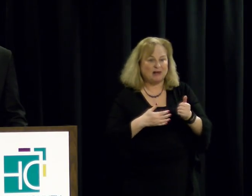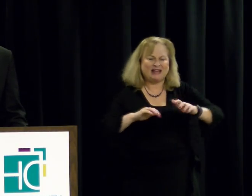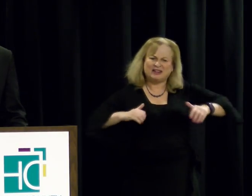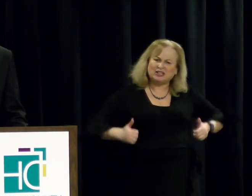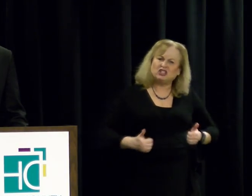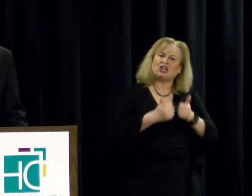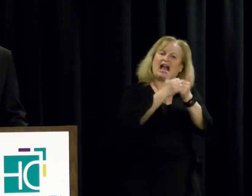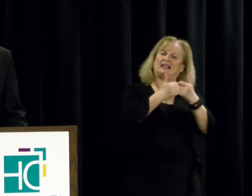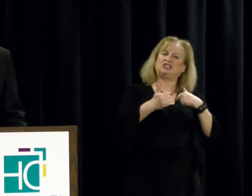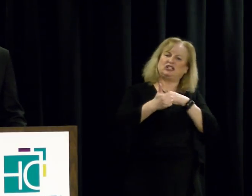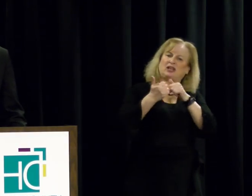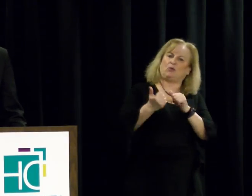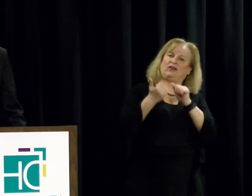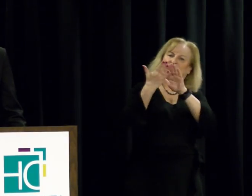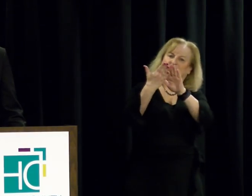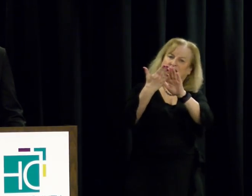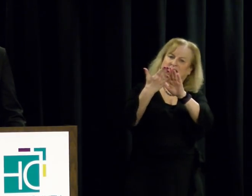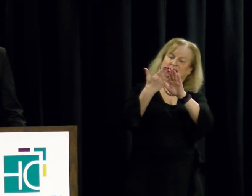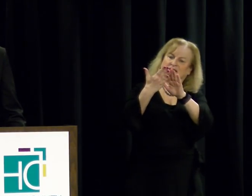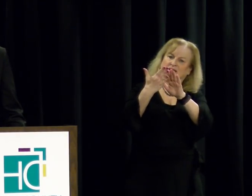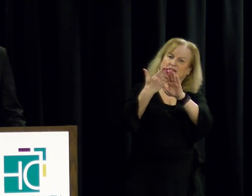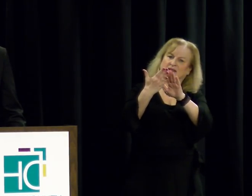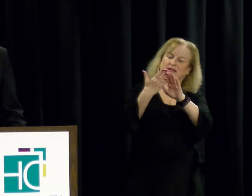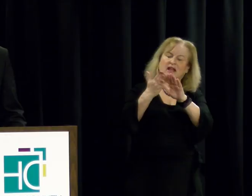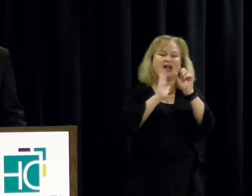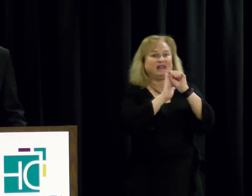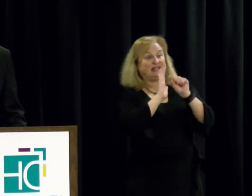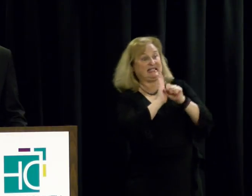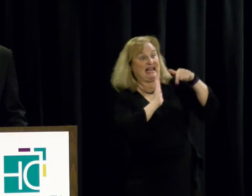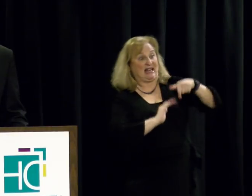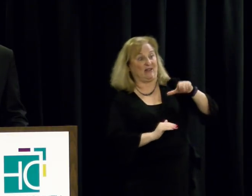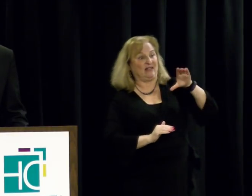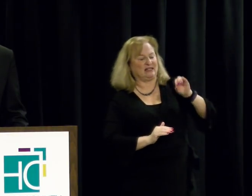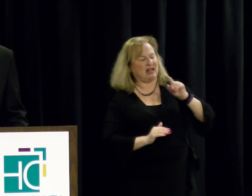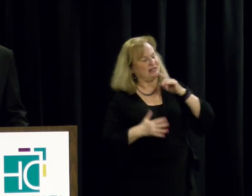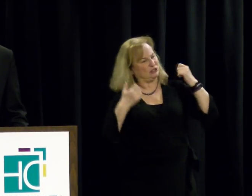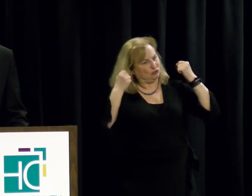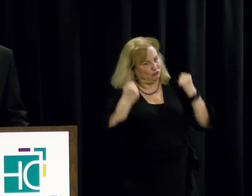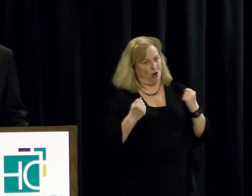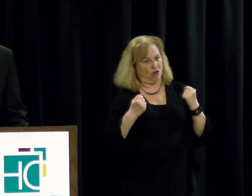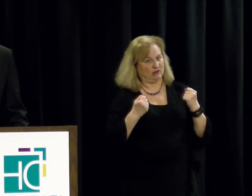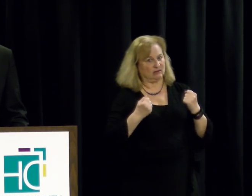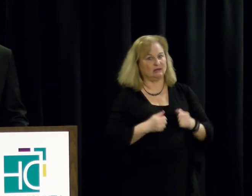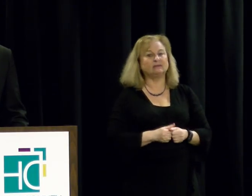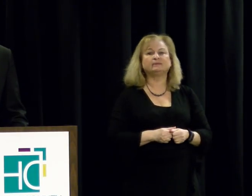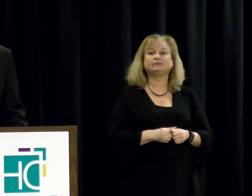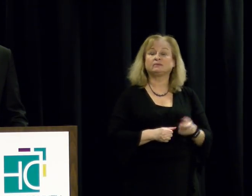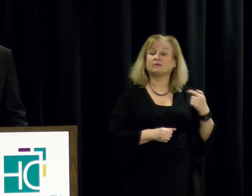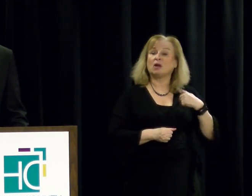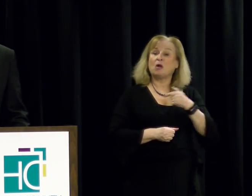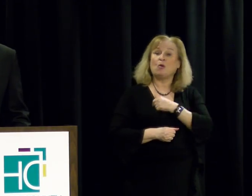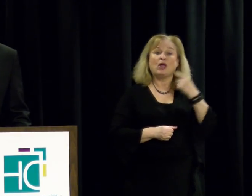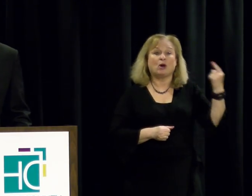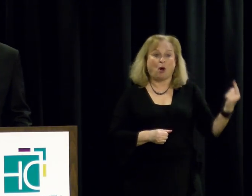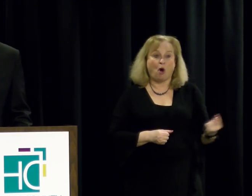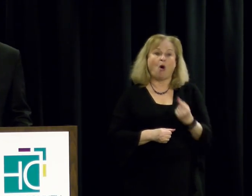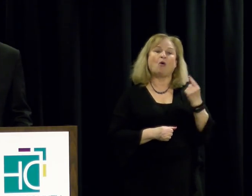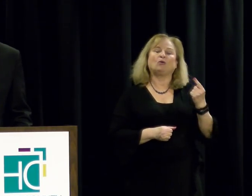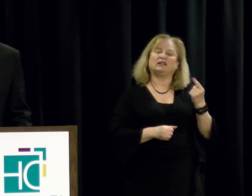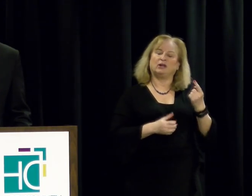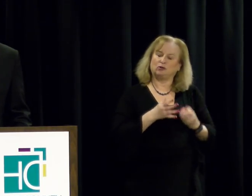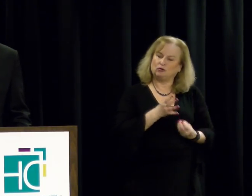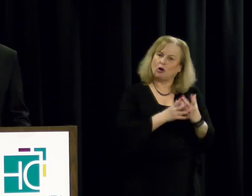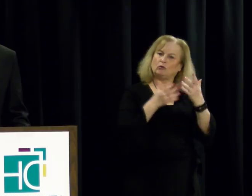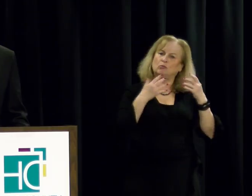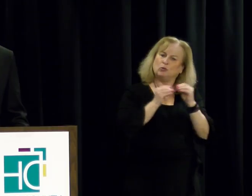challenges that we face, the state of our county is strong. And we are only going to